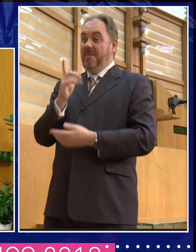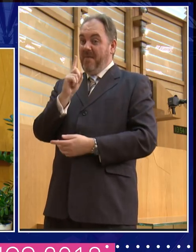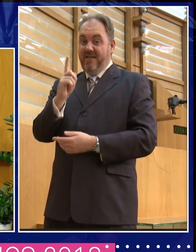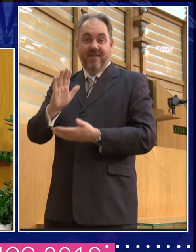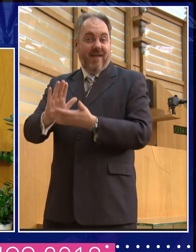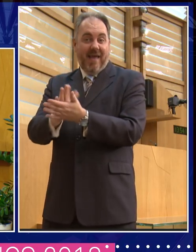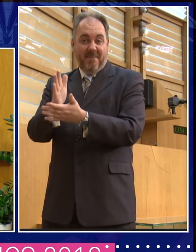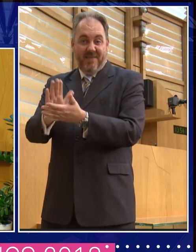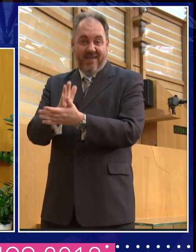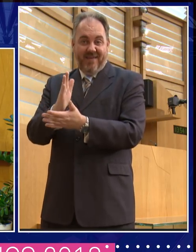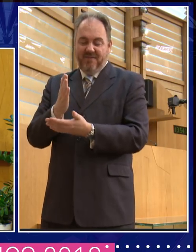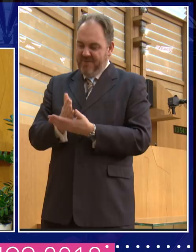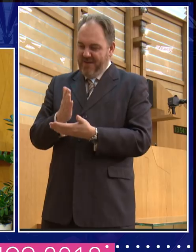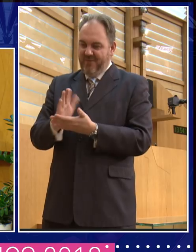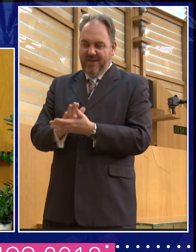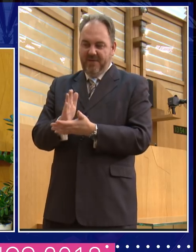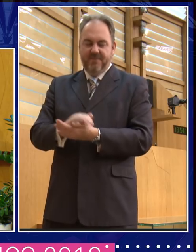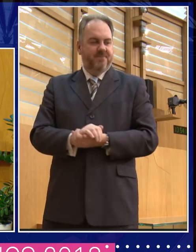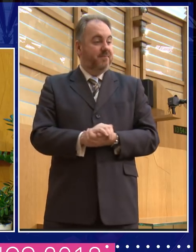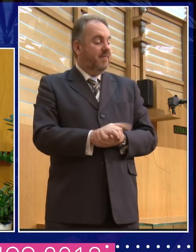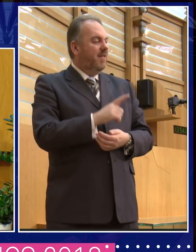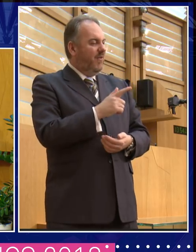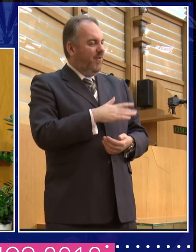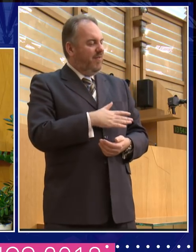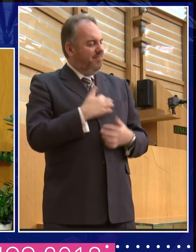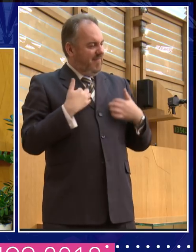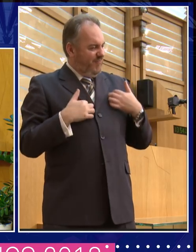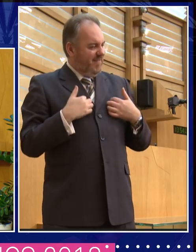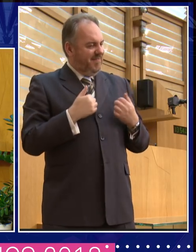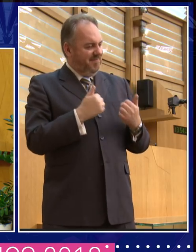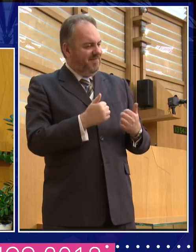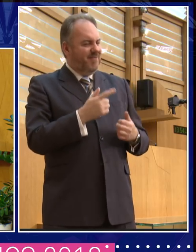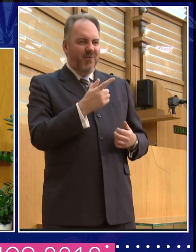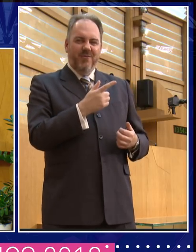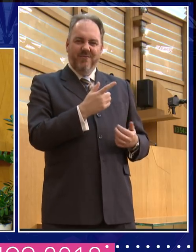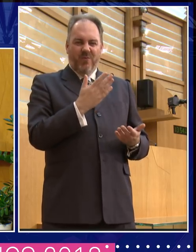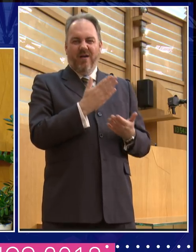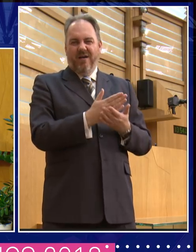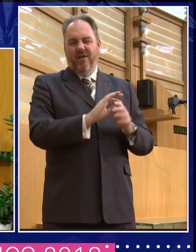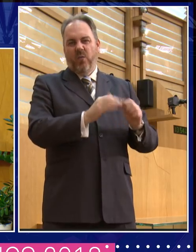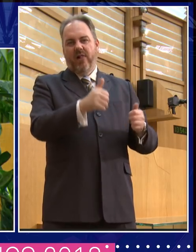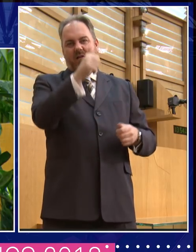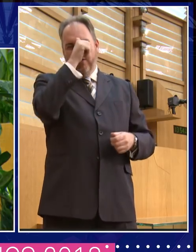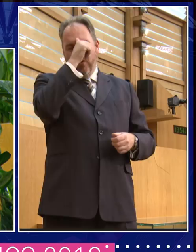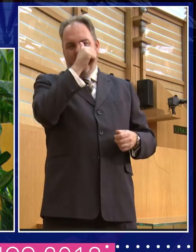That's interesting. You feel, you don't feel the need to prove yourself in any way. You have proved yourself as an academic and TV is the icing on the cake. Yeah.